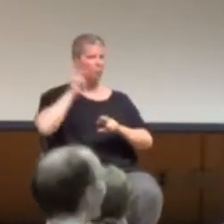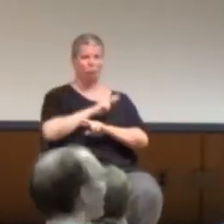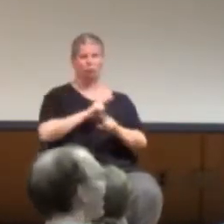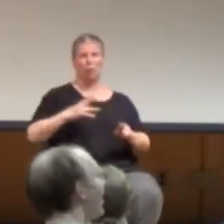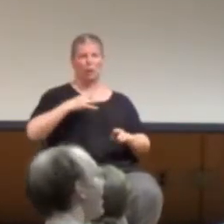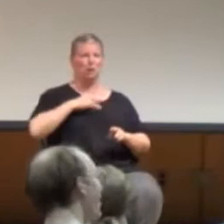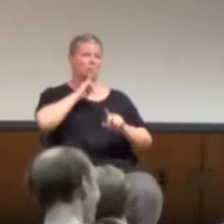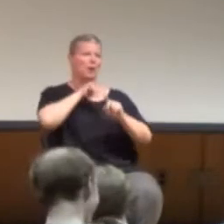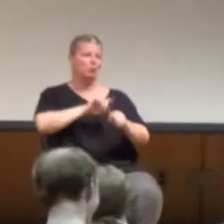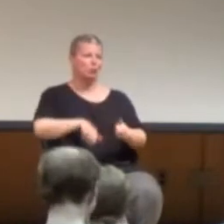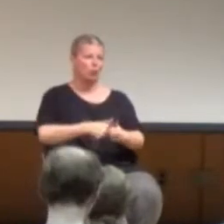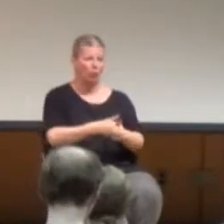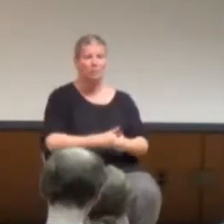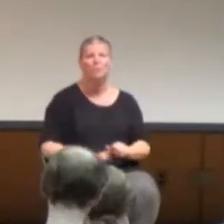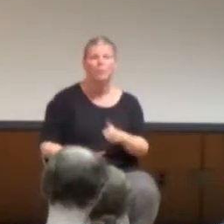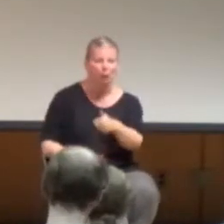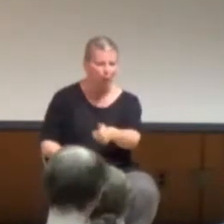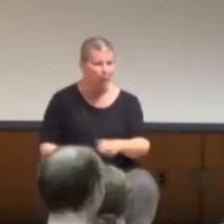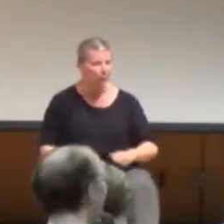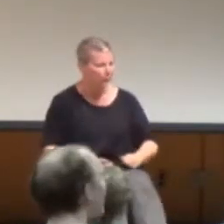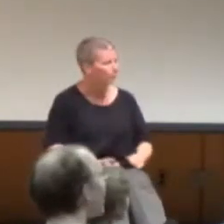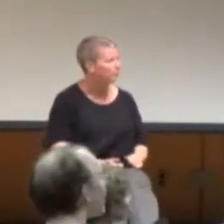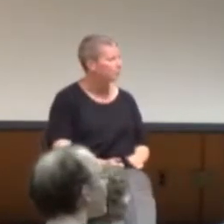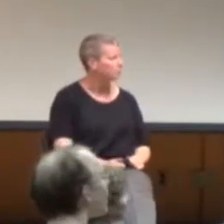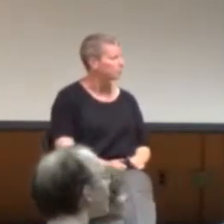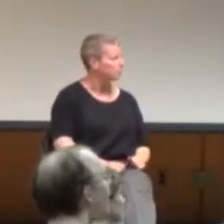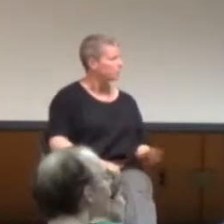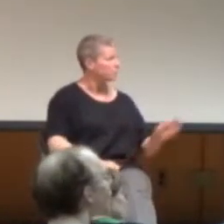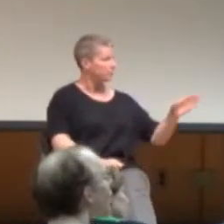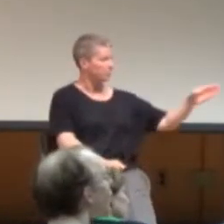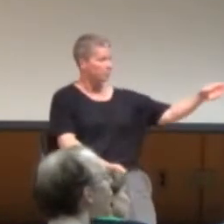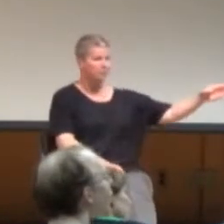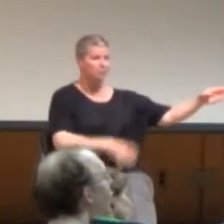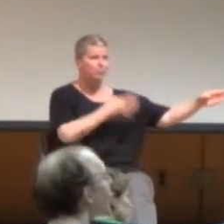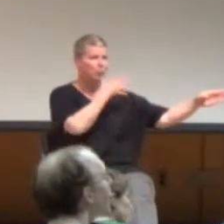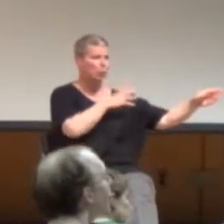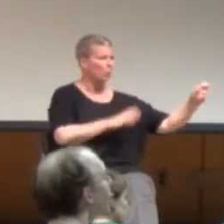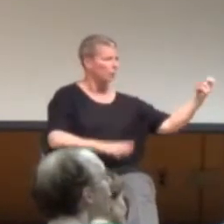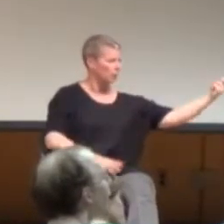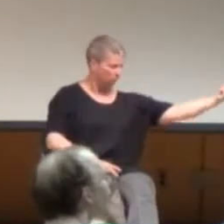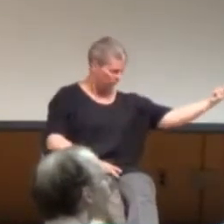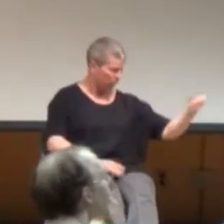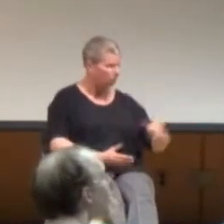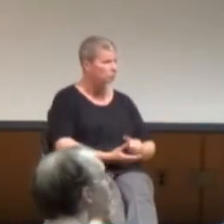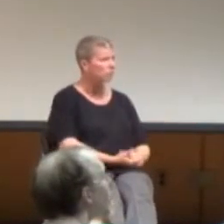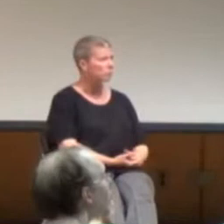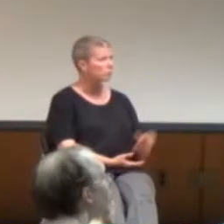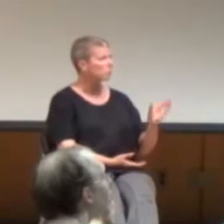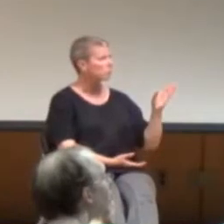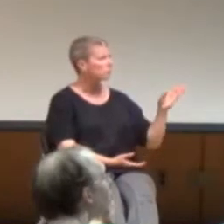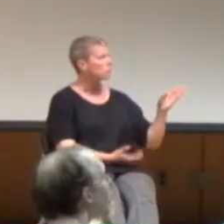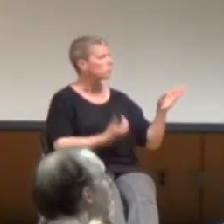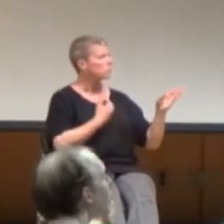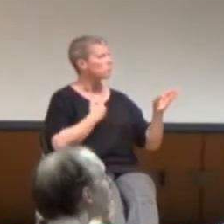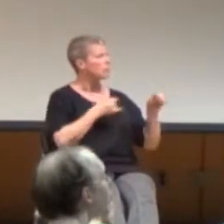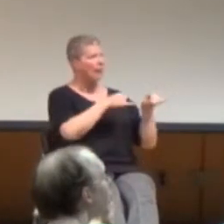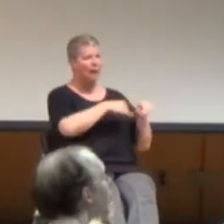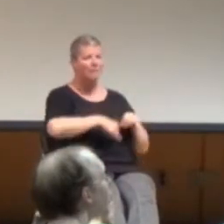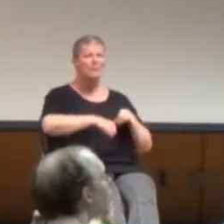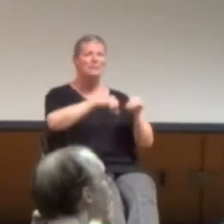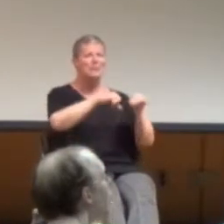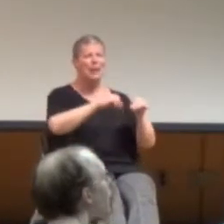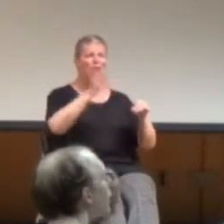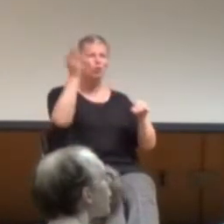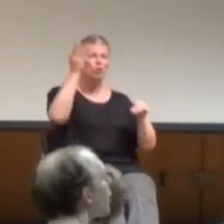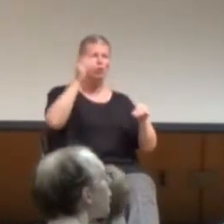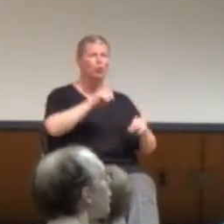Do have a question? Yeah. Um, is there anything, we have sort of a standard one-on-one presentation that we tend to get,